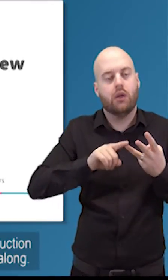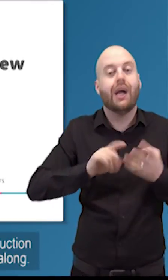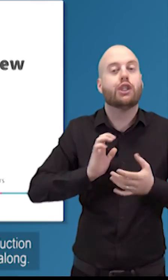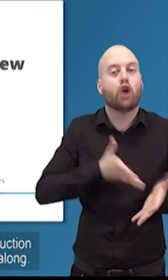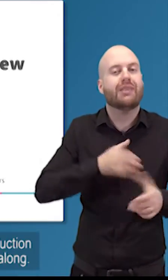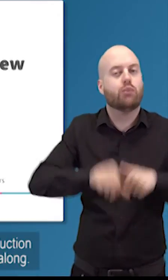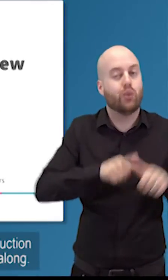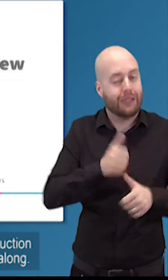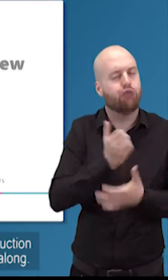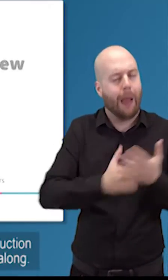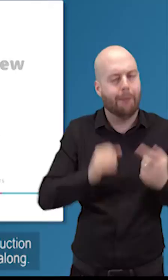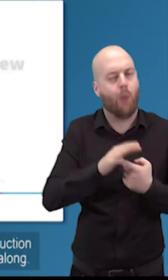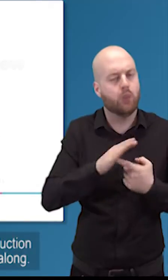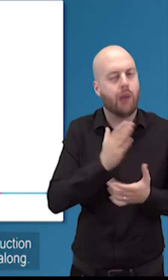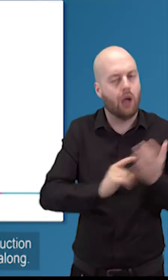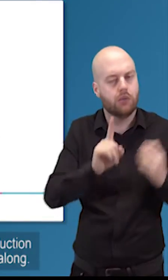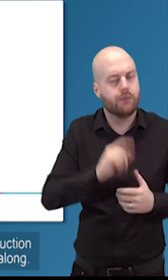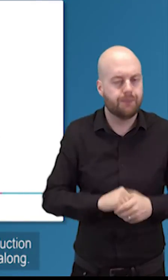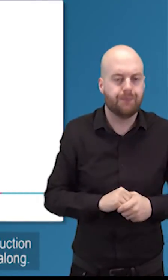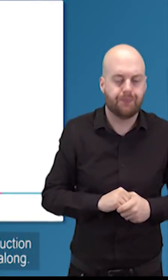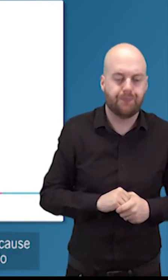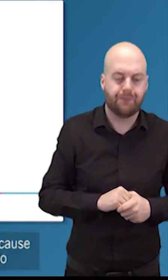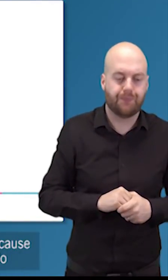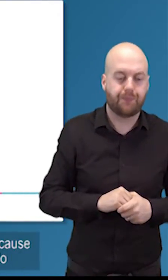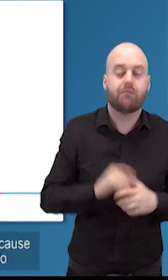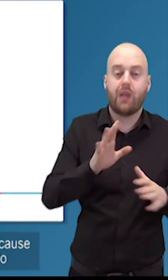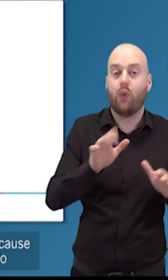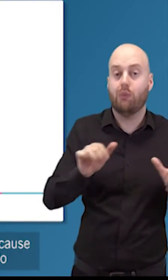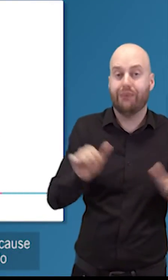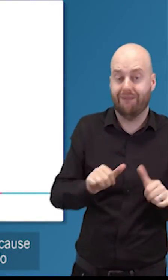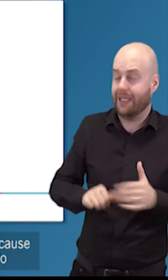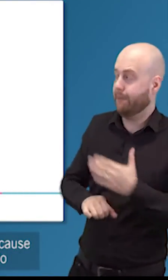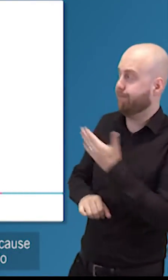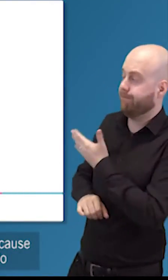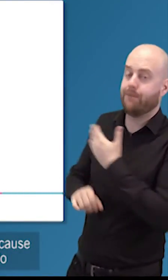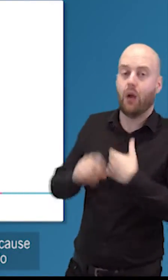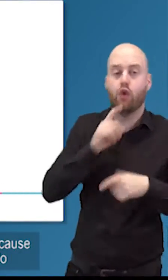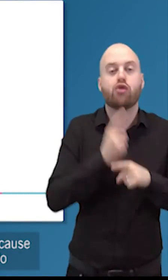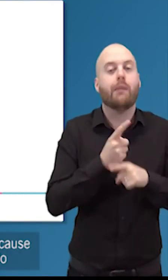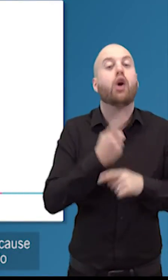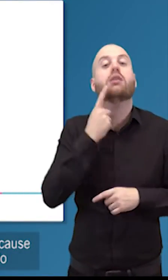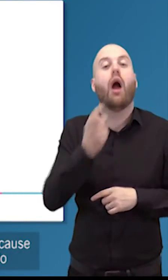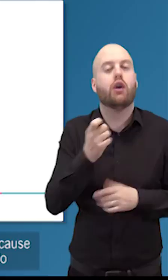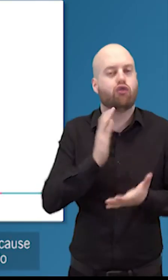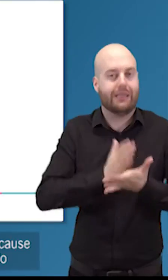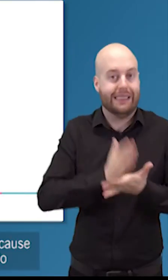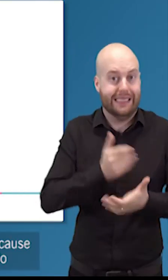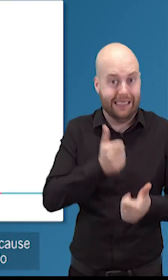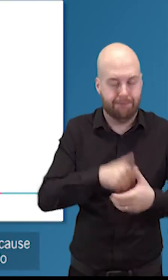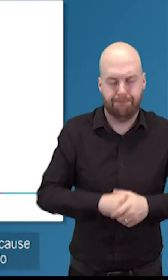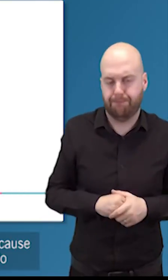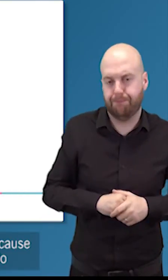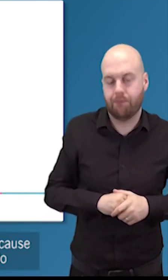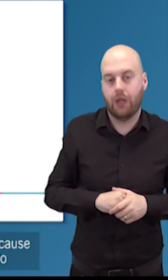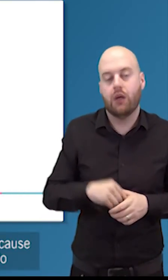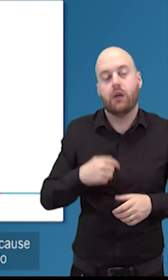induction process because it's so very important as you go along now i'm just going to briefly touch on young trustees because i have no massive solution for